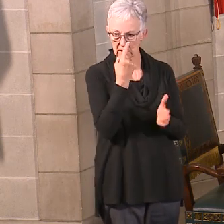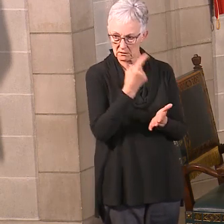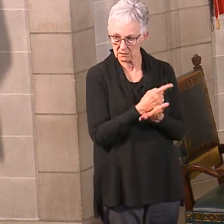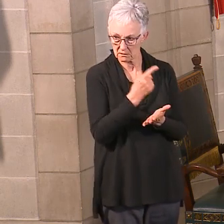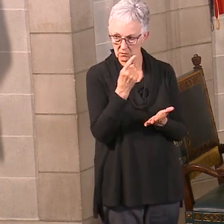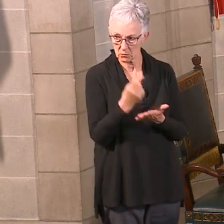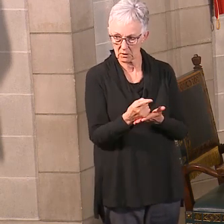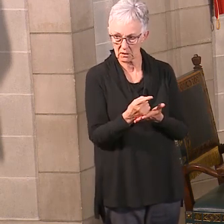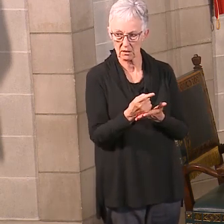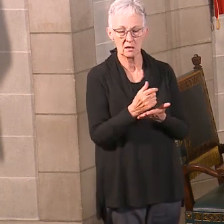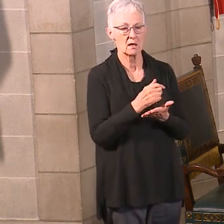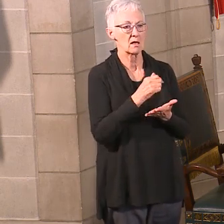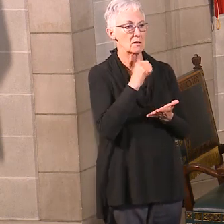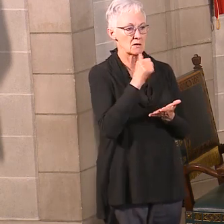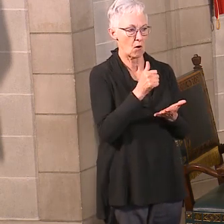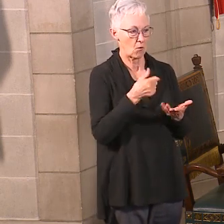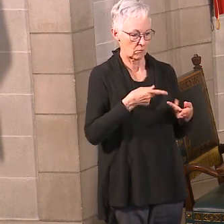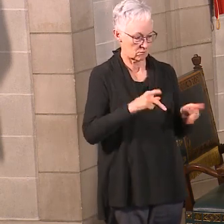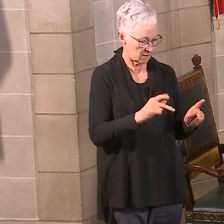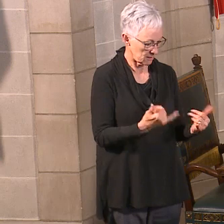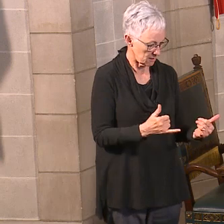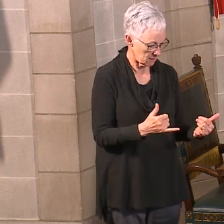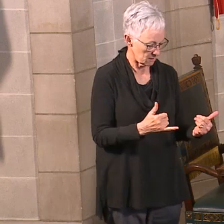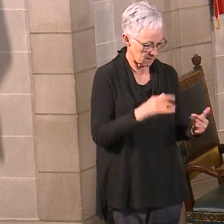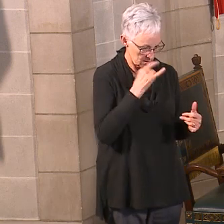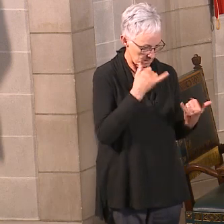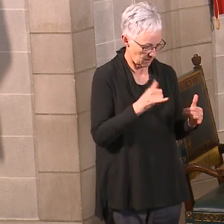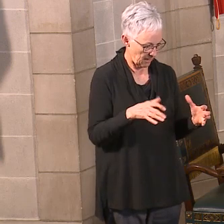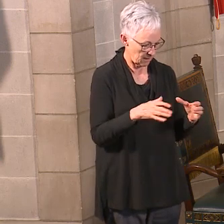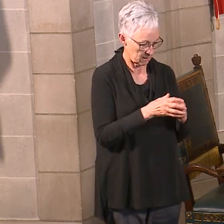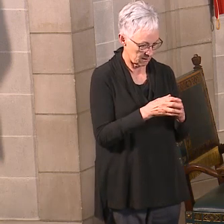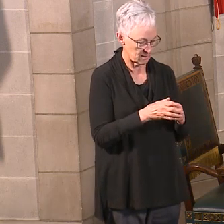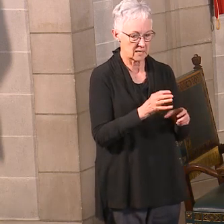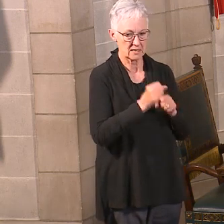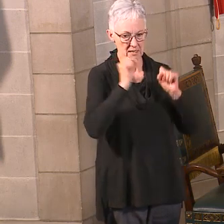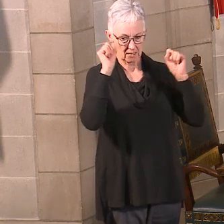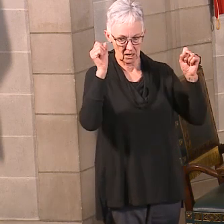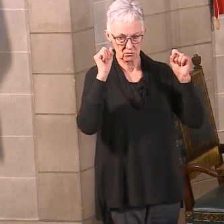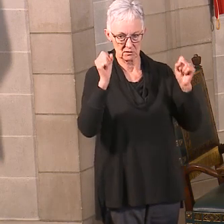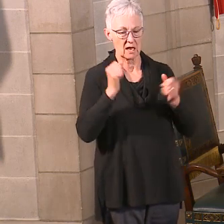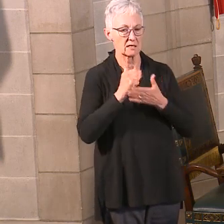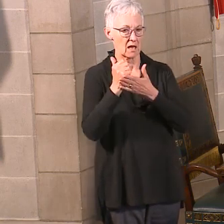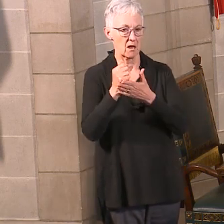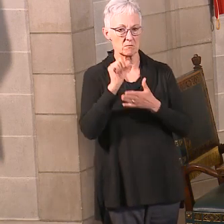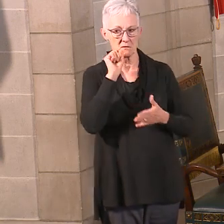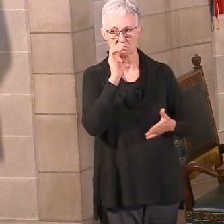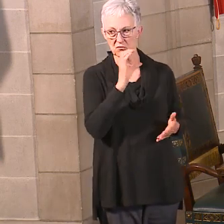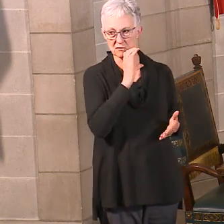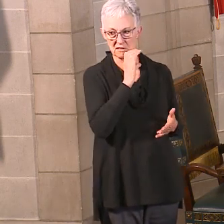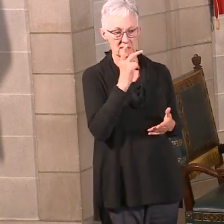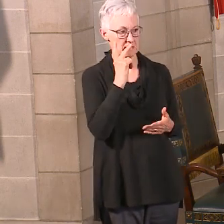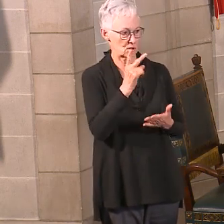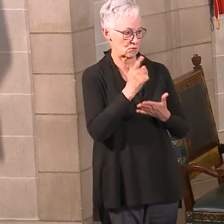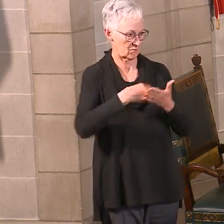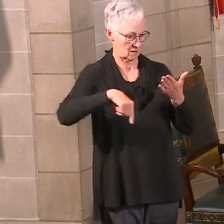home, help our seniors and get that physical exercise in. Thanks very much. Everybody have a great weekend. We'll see you next week. Thank